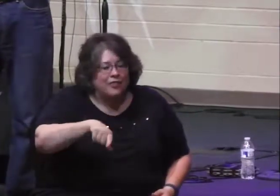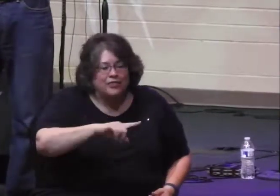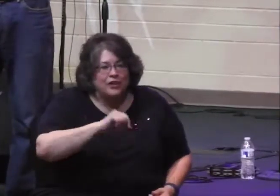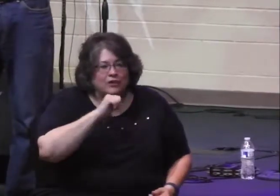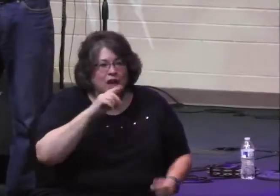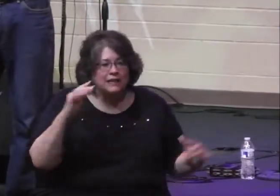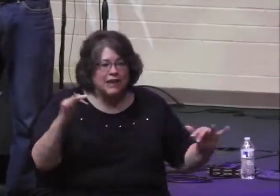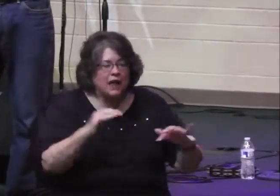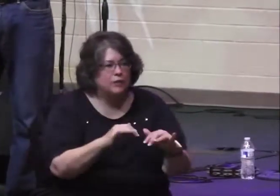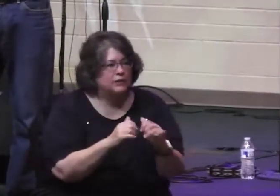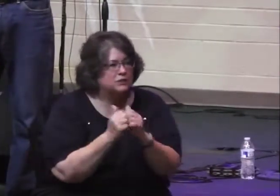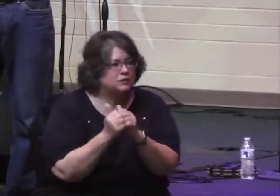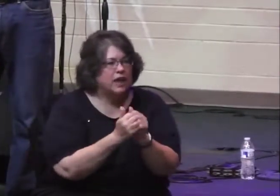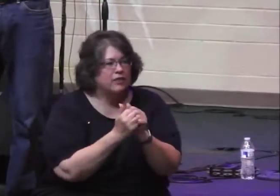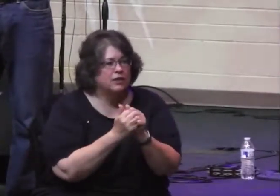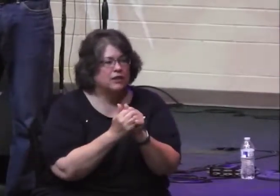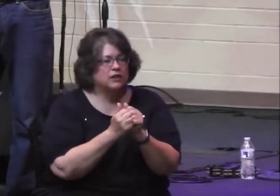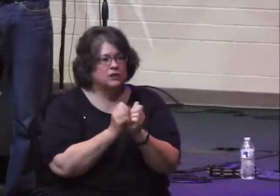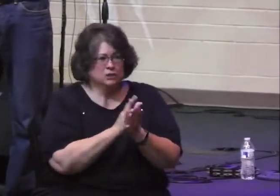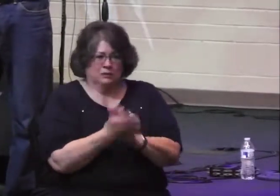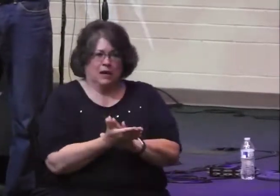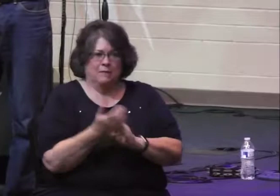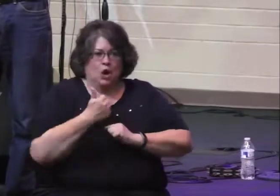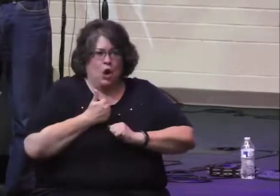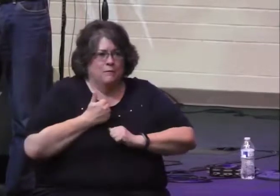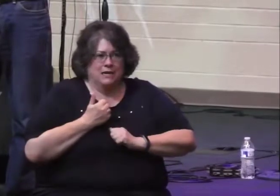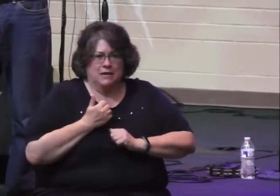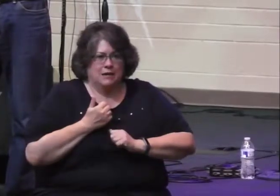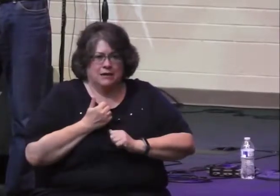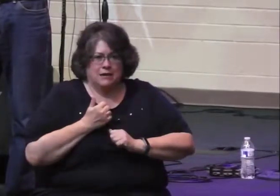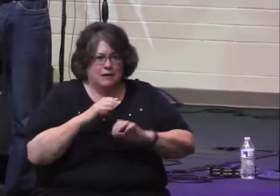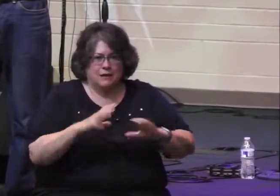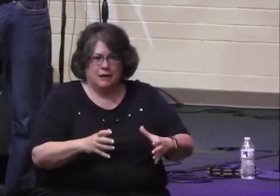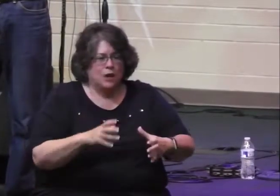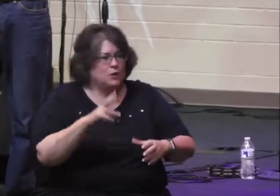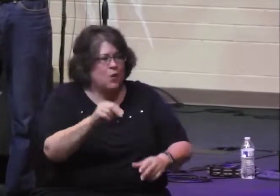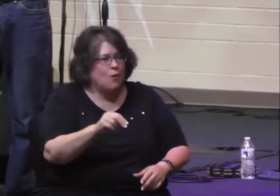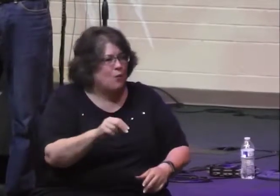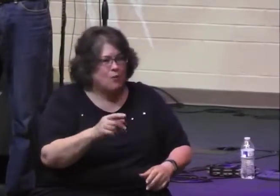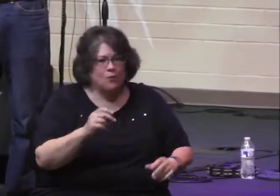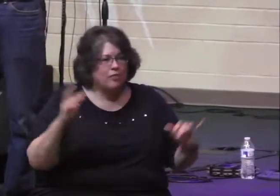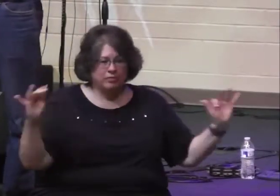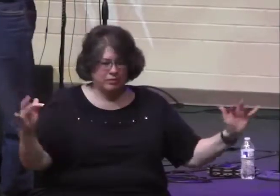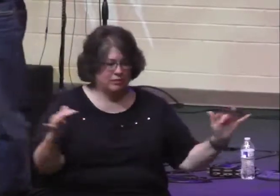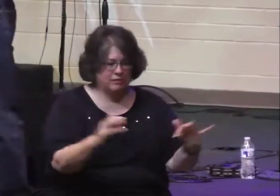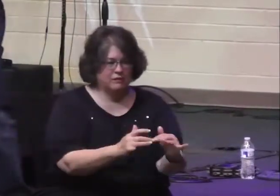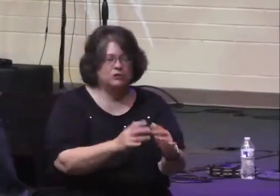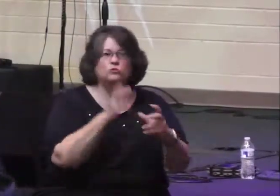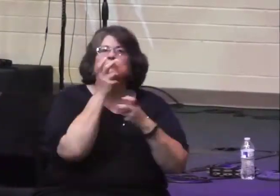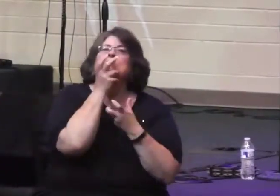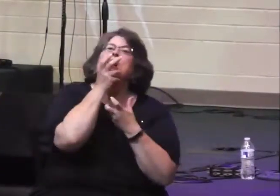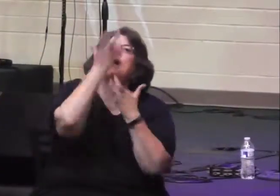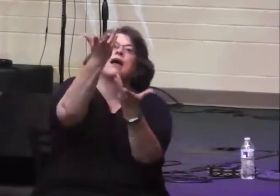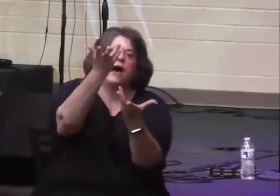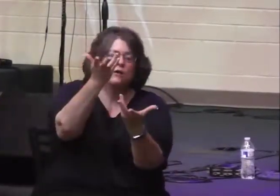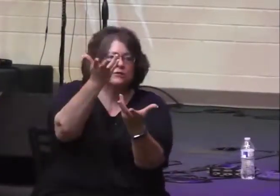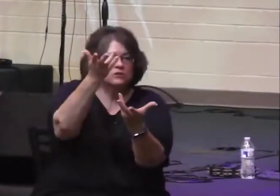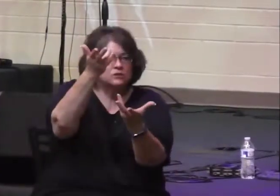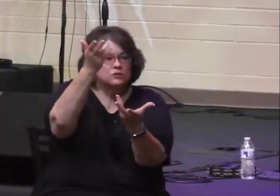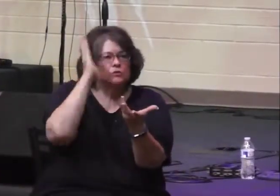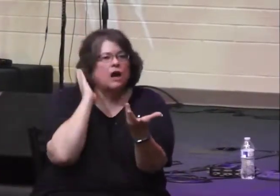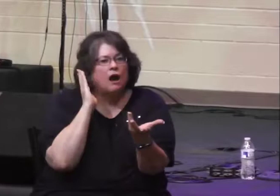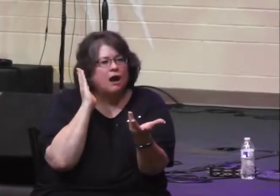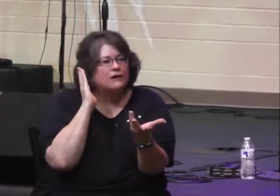good staging point to mount some kind of a defense. They're gathered at the temple to cry out to God,